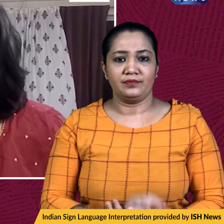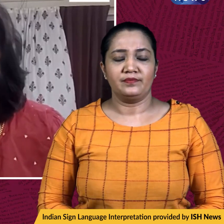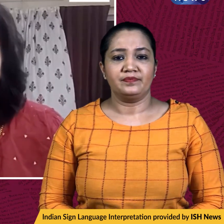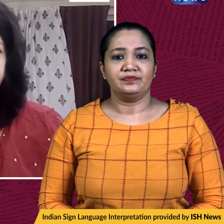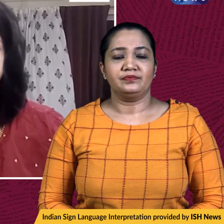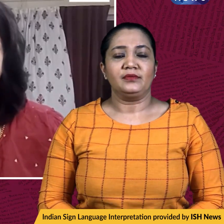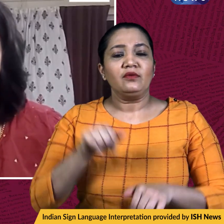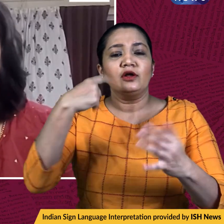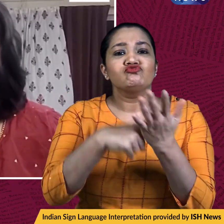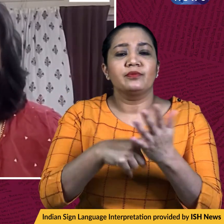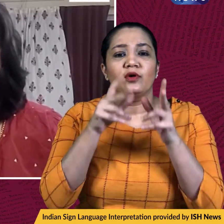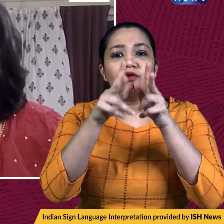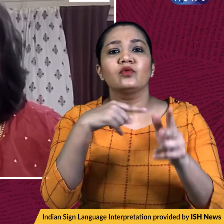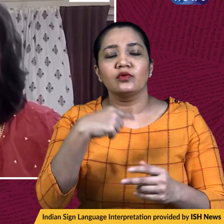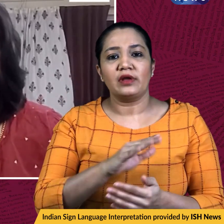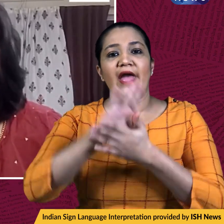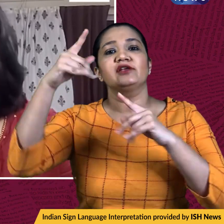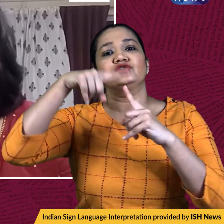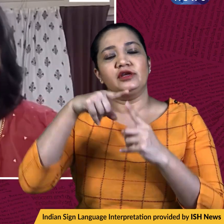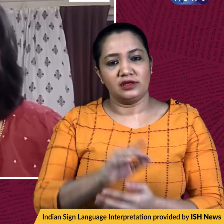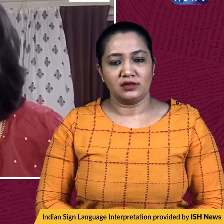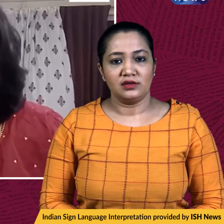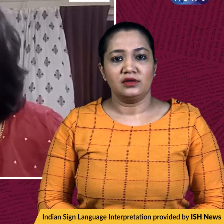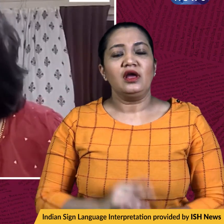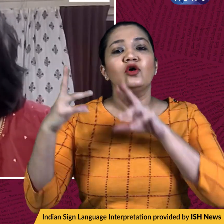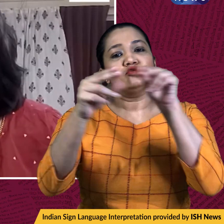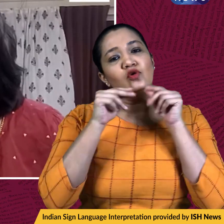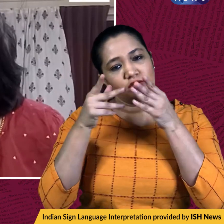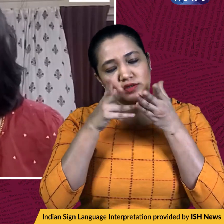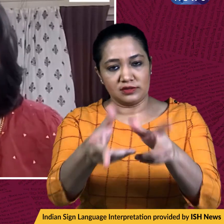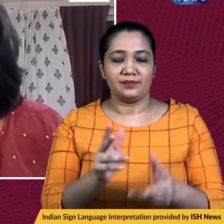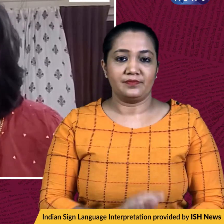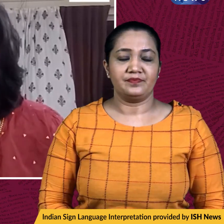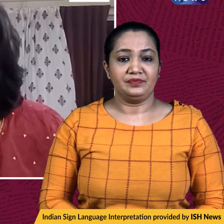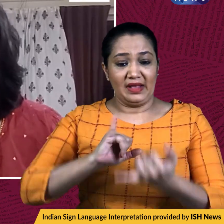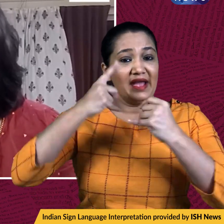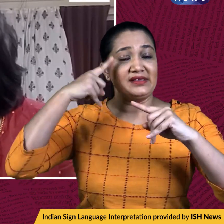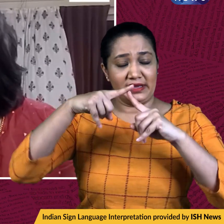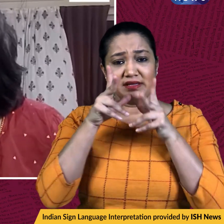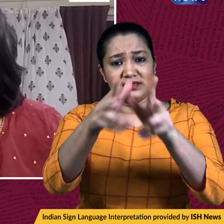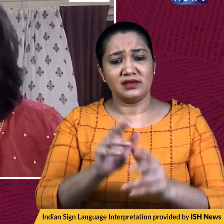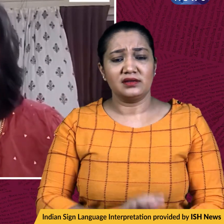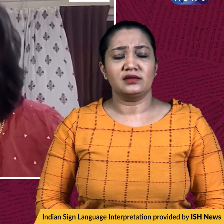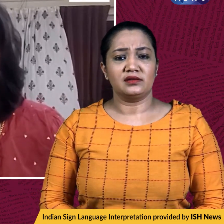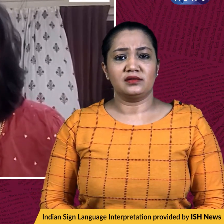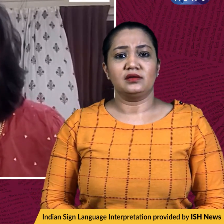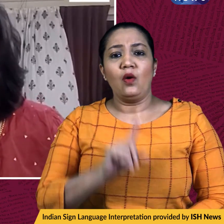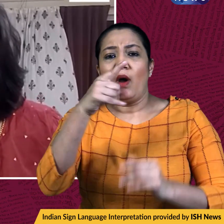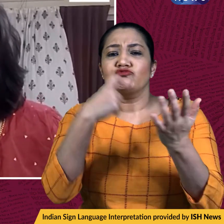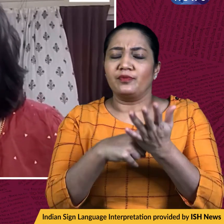an exclusive report by India's Star Times, which is quoted sources. Now, the SIT also said, according to this one report,